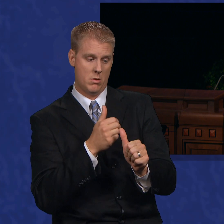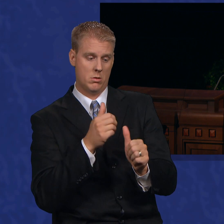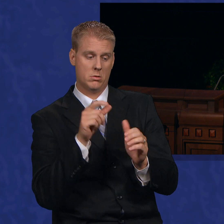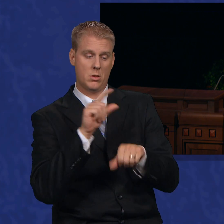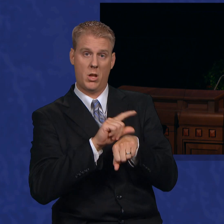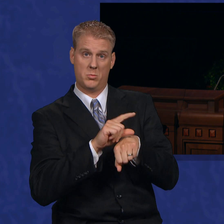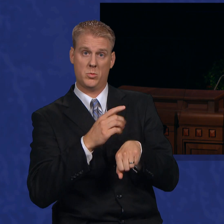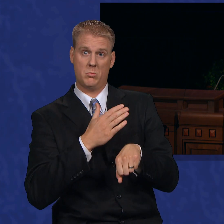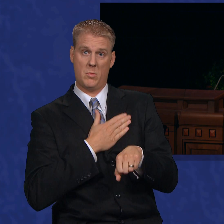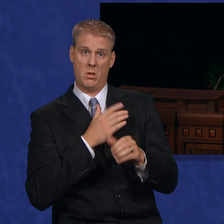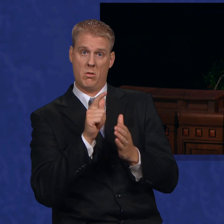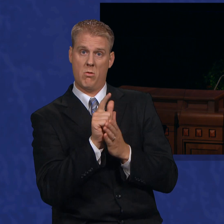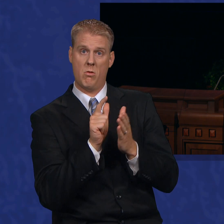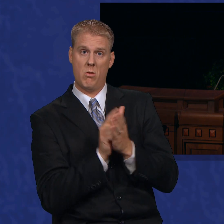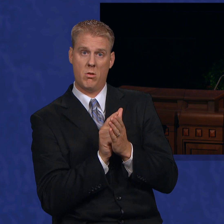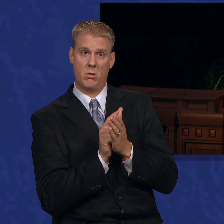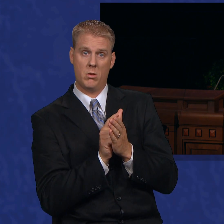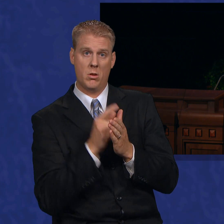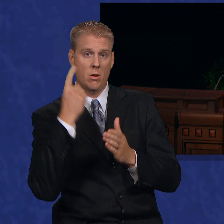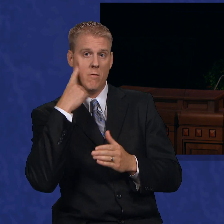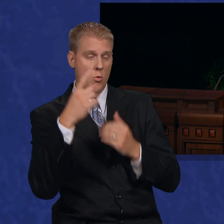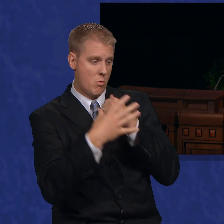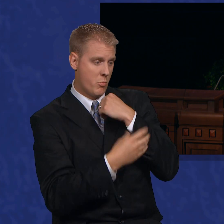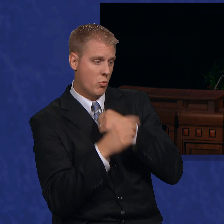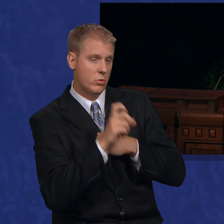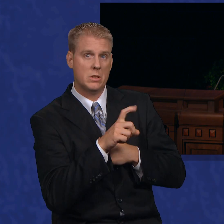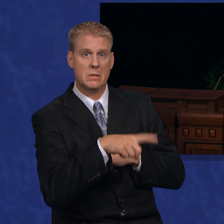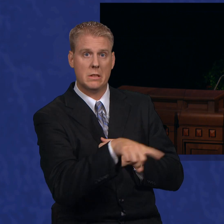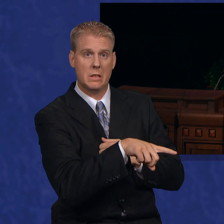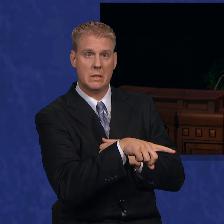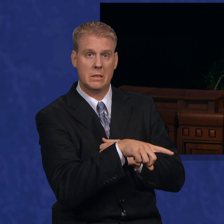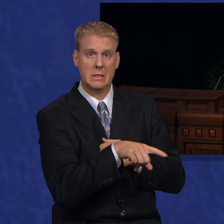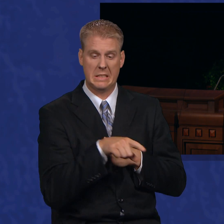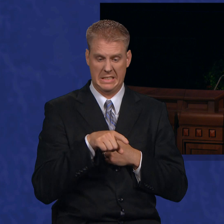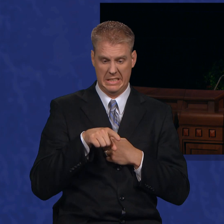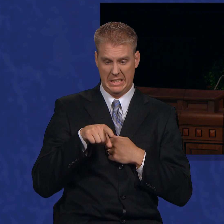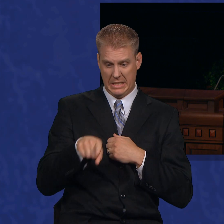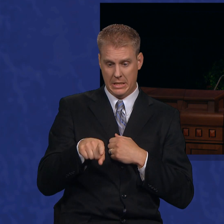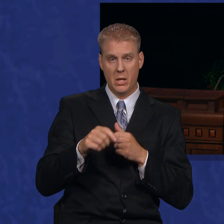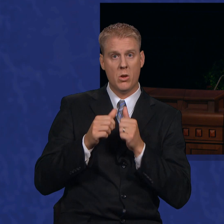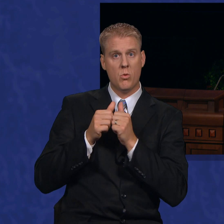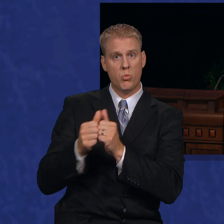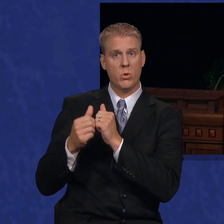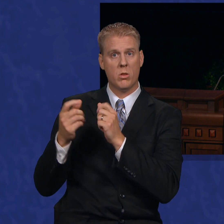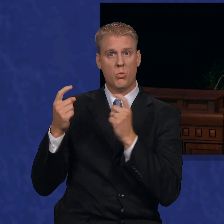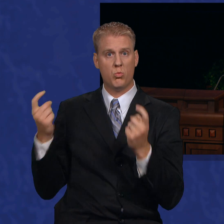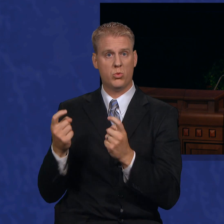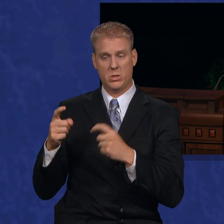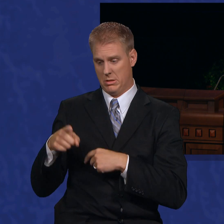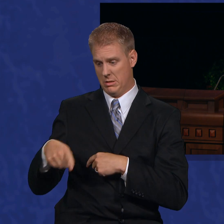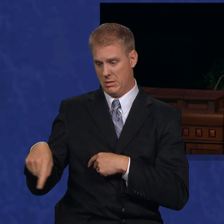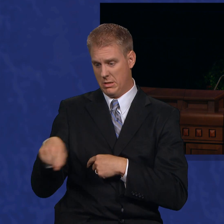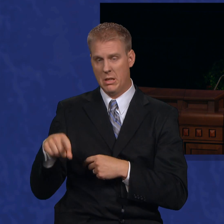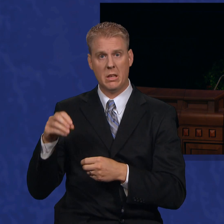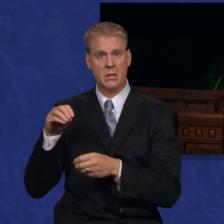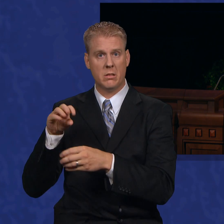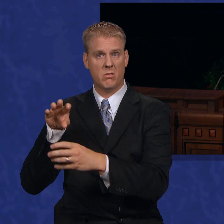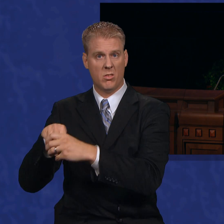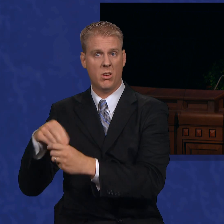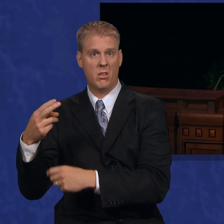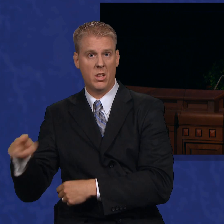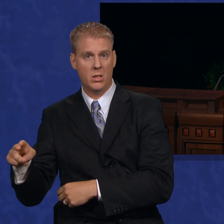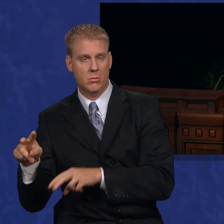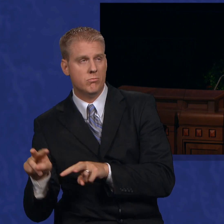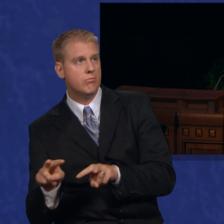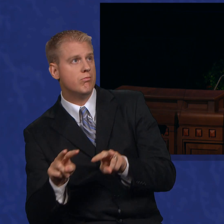law of my gospel unto the poor and the needy, he shall, with the wicked, lift up his eyes in